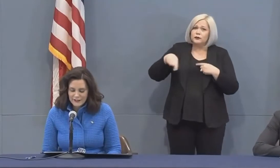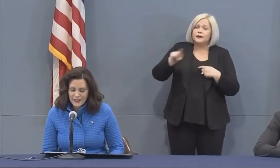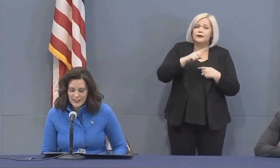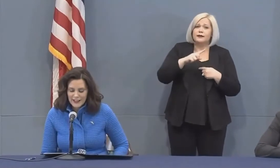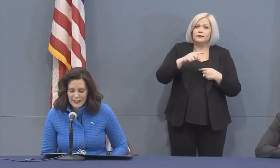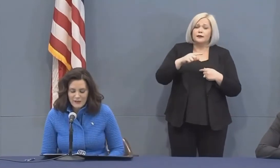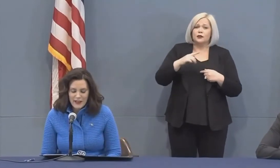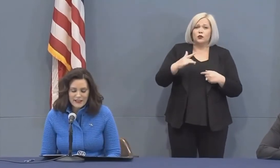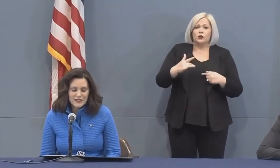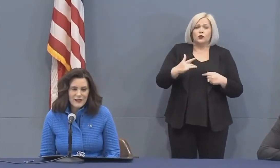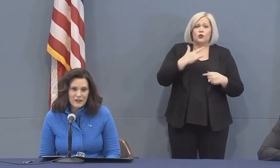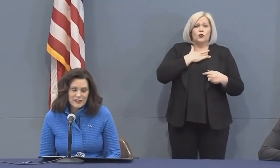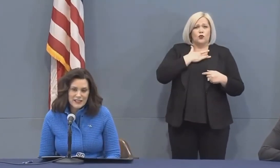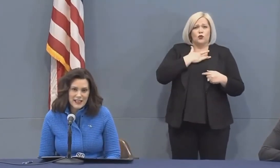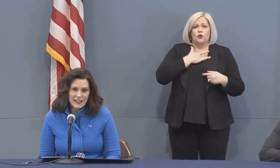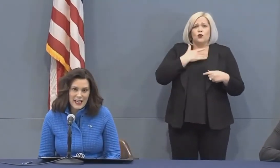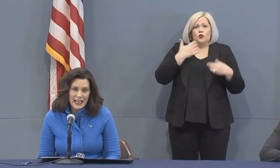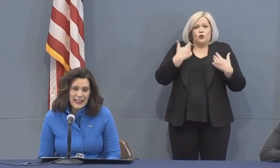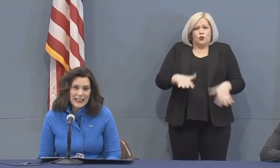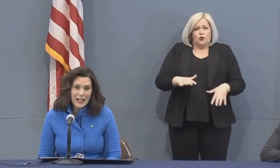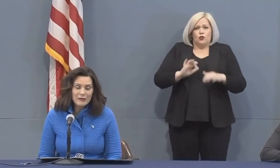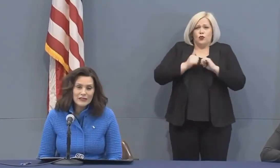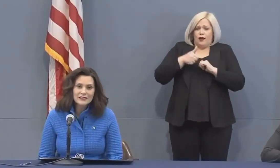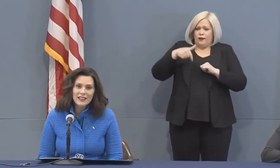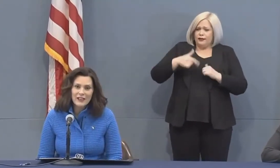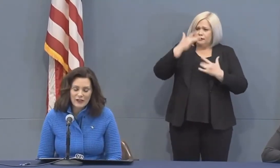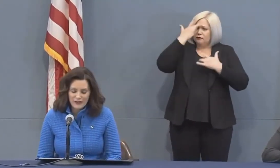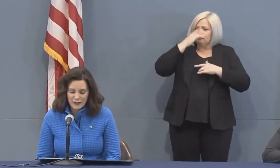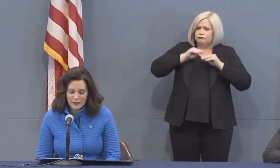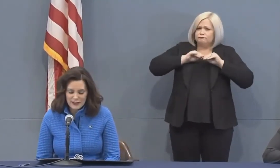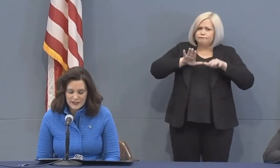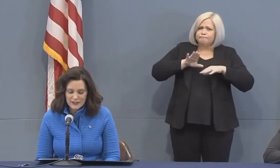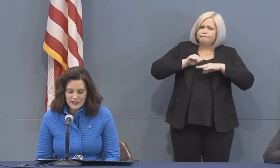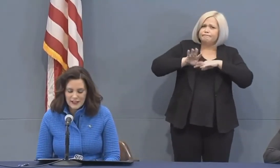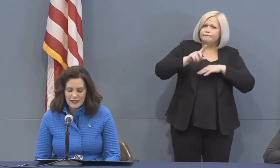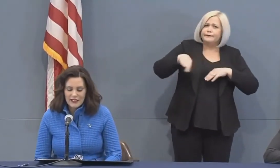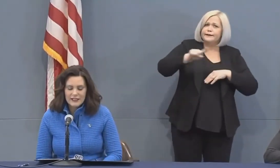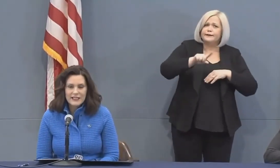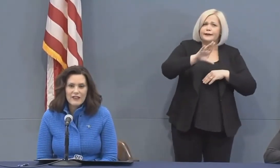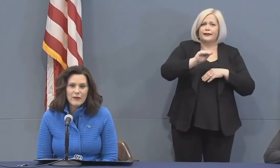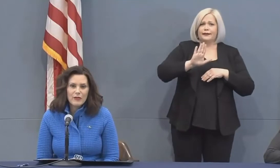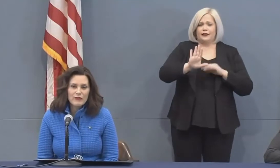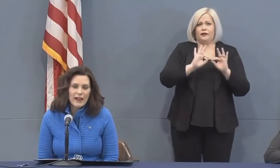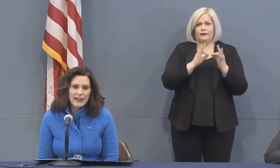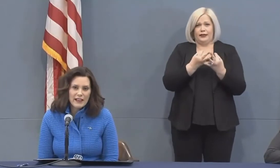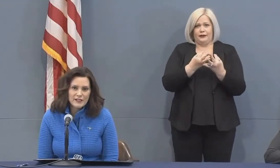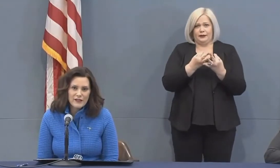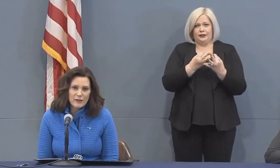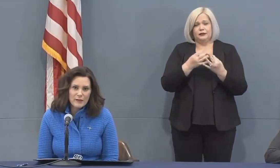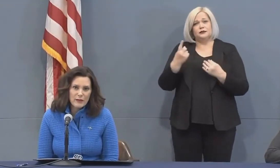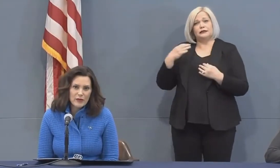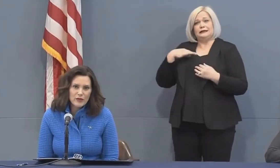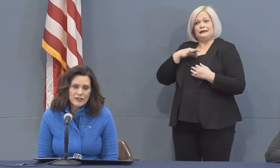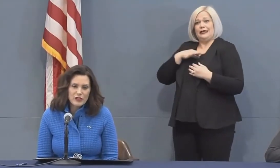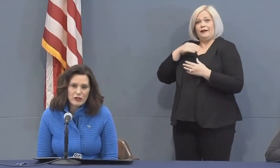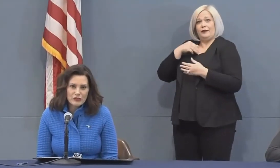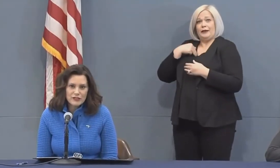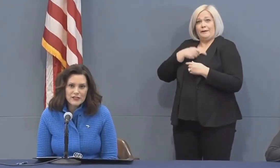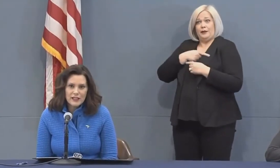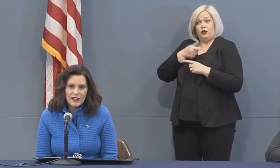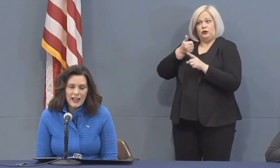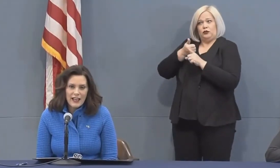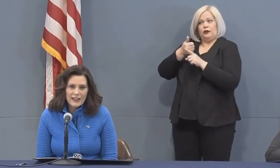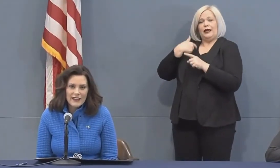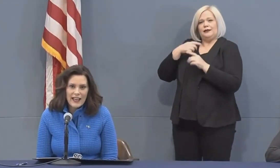feel the impact this virus has had on them and their families. A staff member of mine has a family member who is a